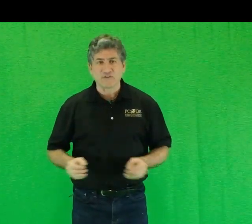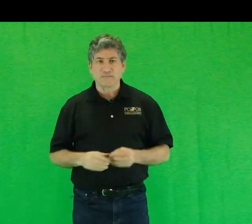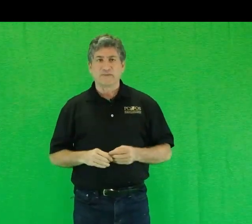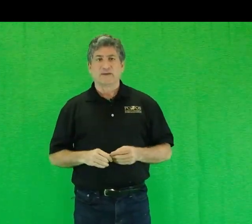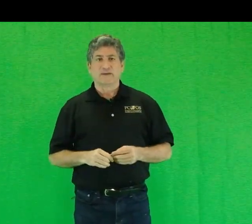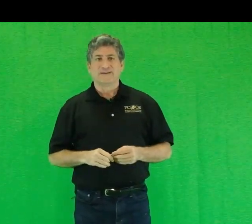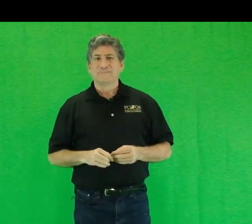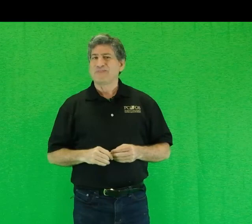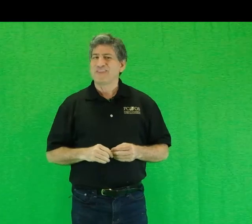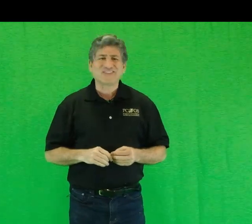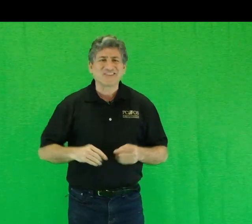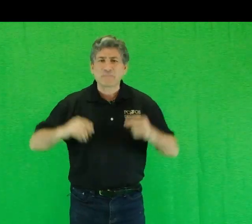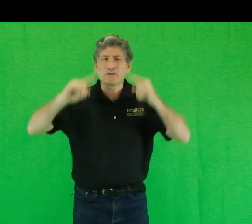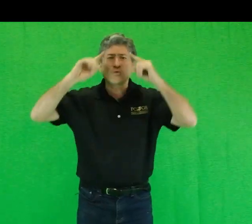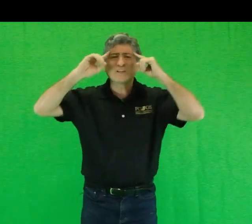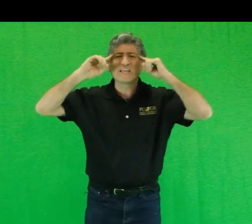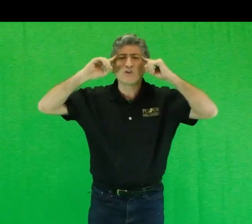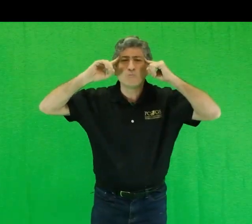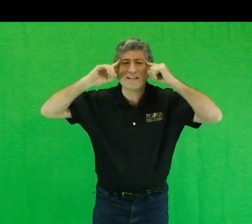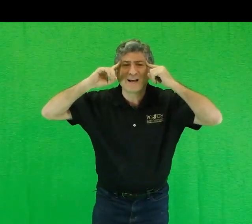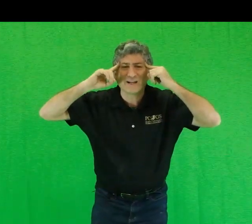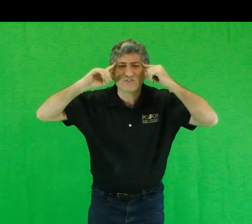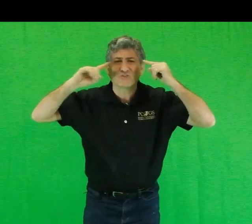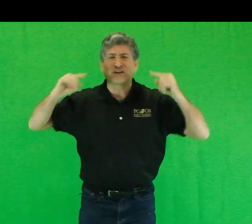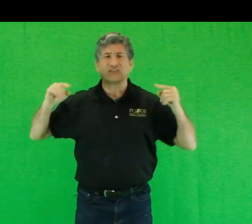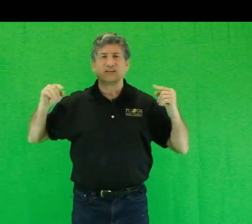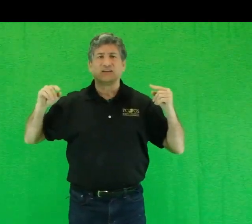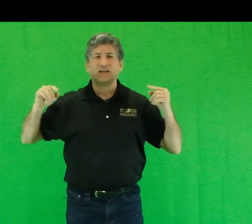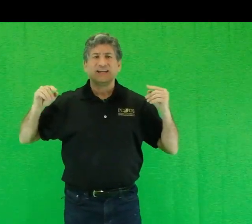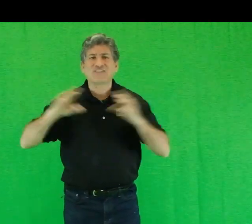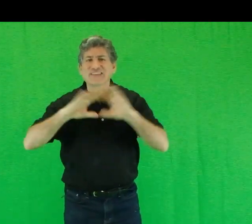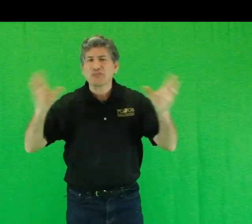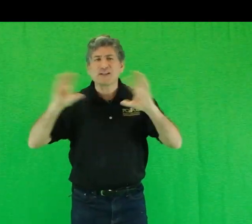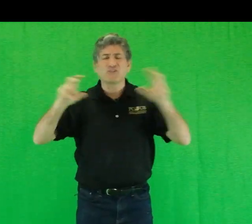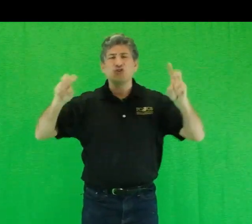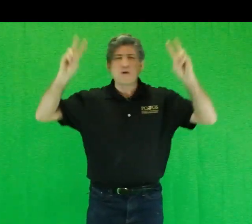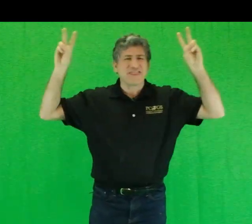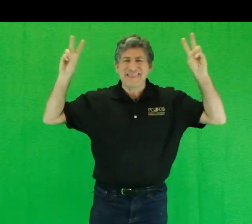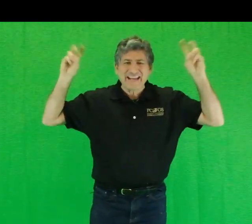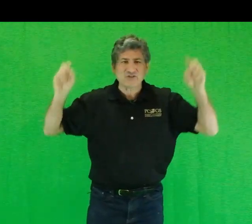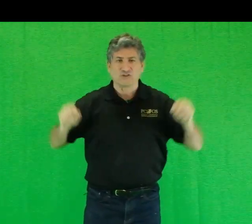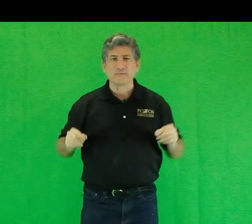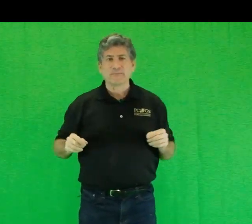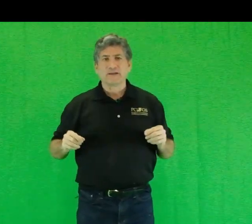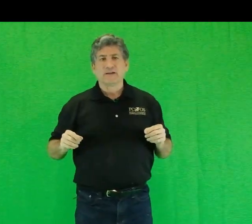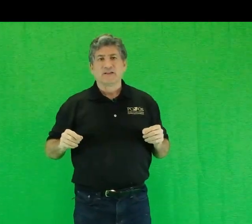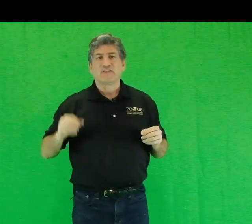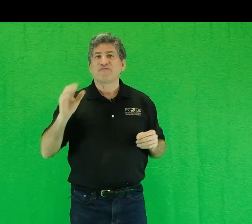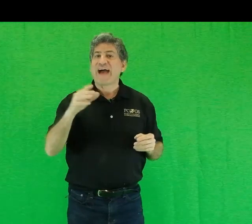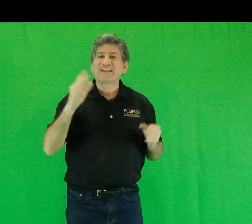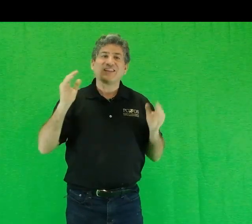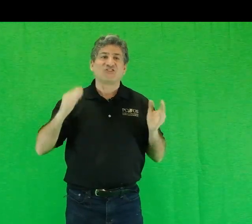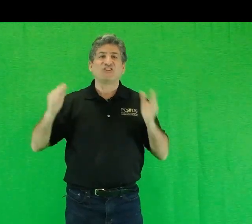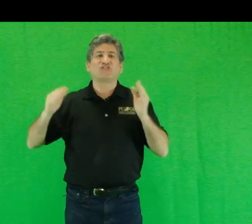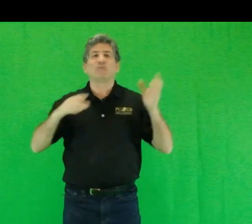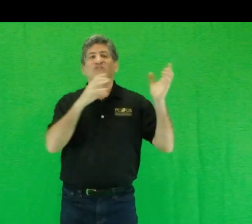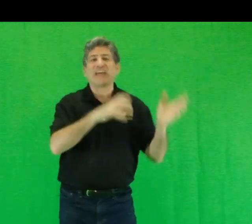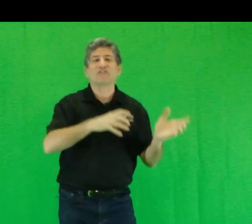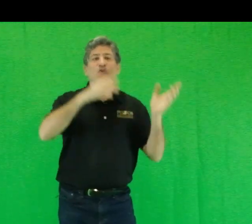them. But this is a purely human construct. It has nothing to do with nature. The fact that systems tend to